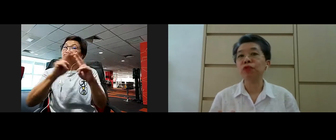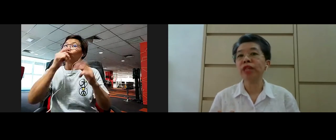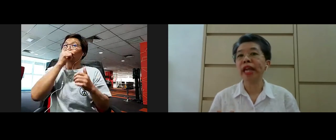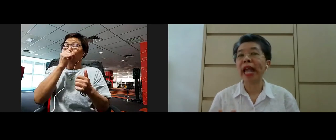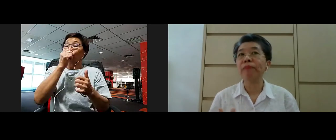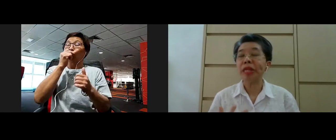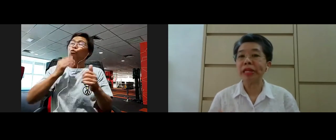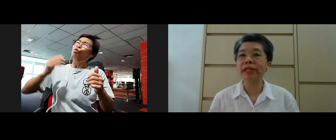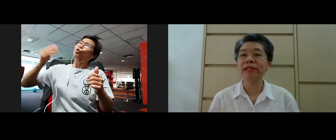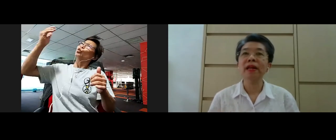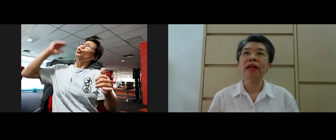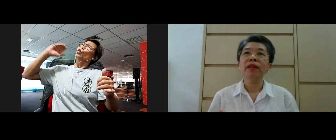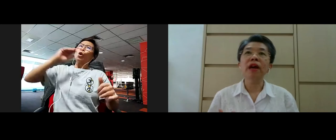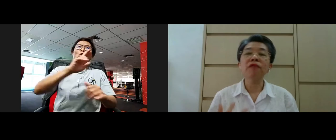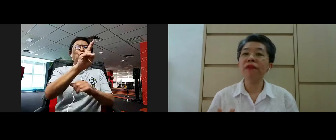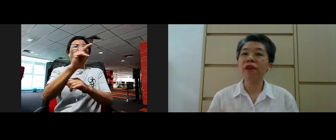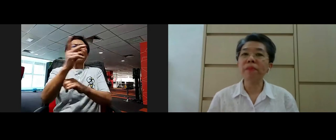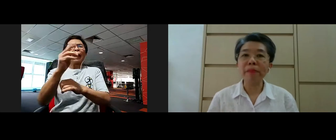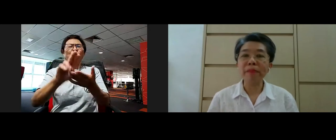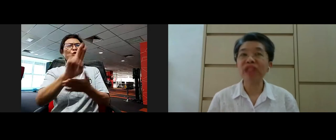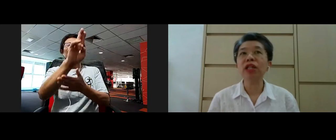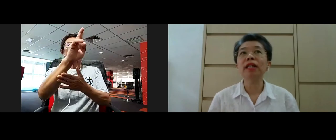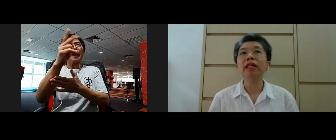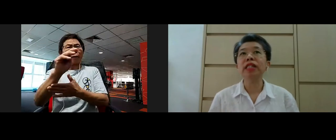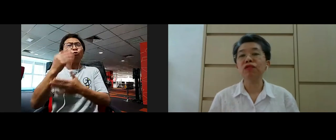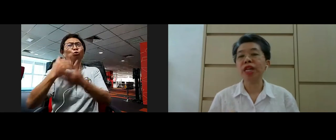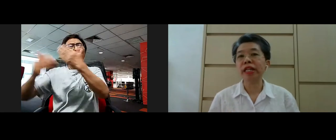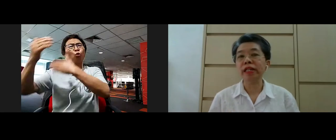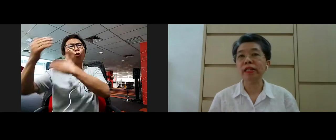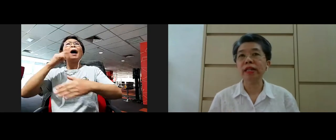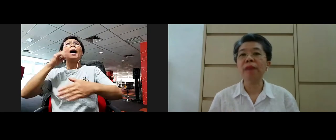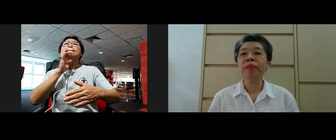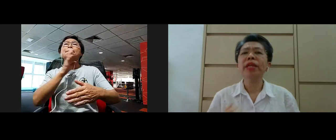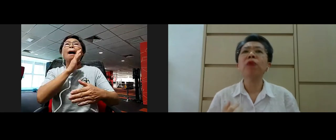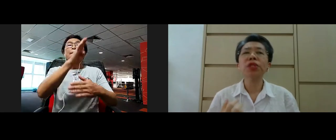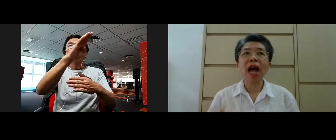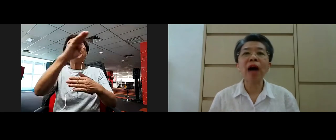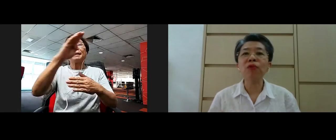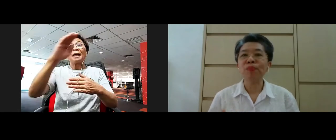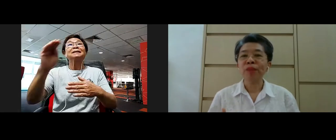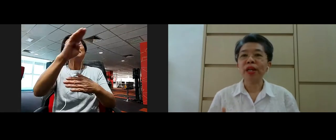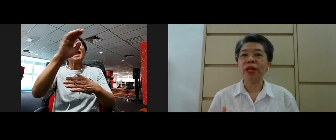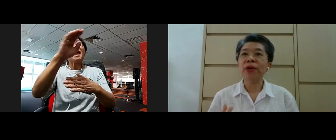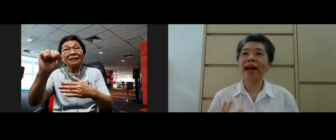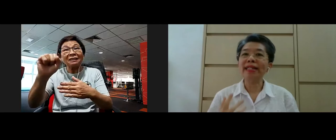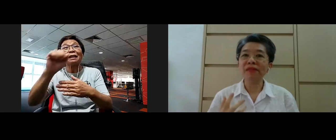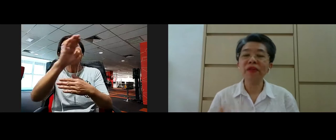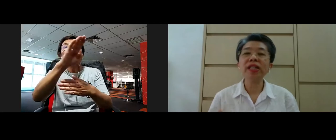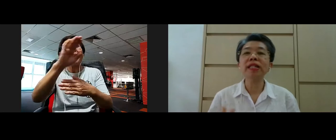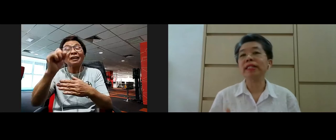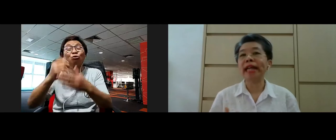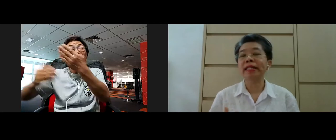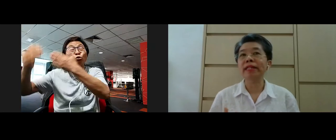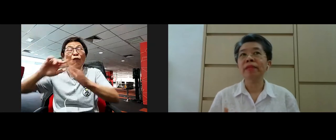back in the UKM years, right from my bachelor's degree years, yeah? That was how, you know, I